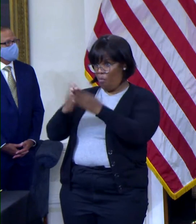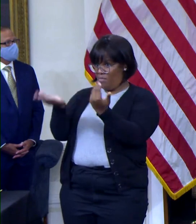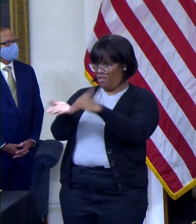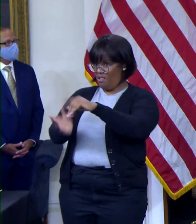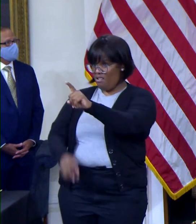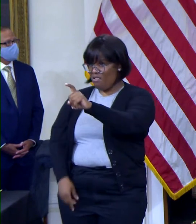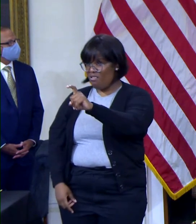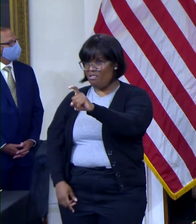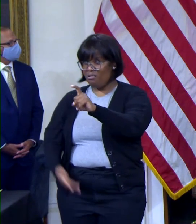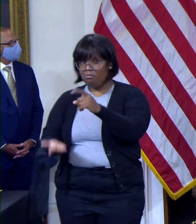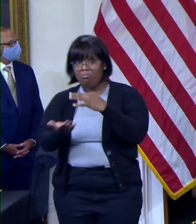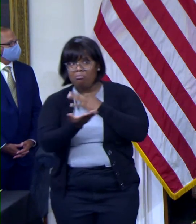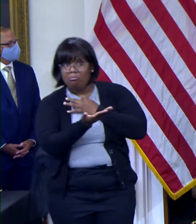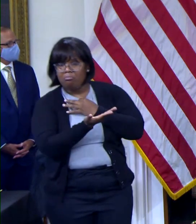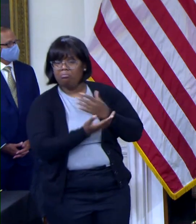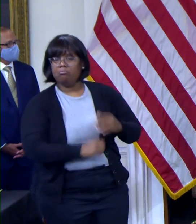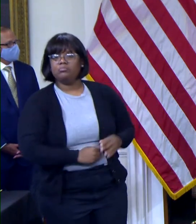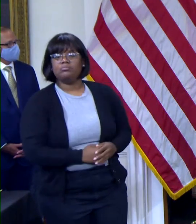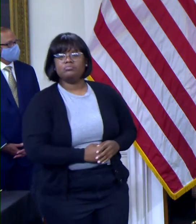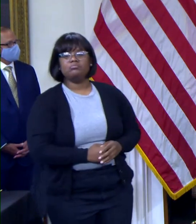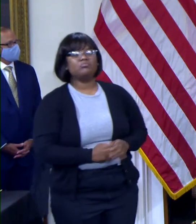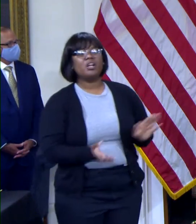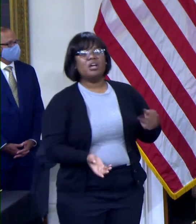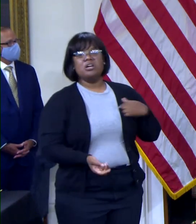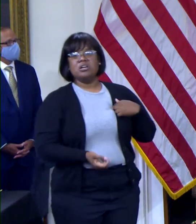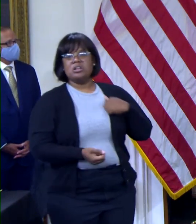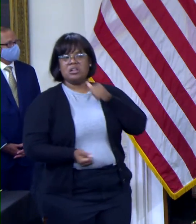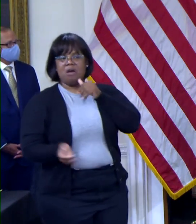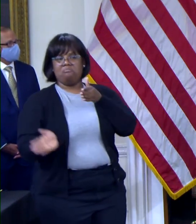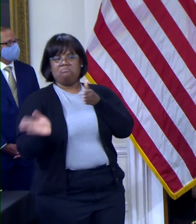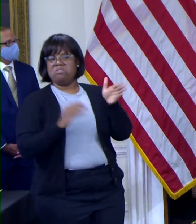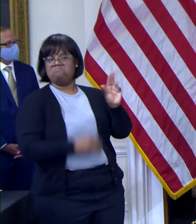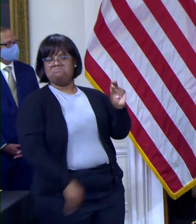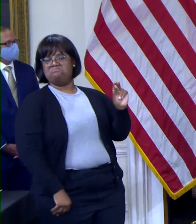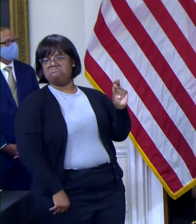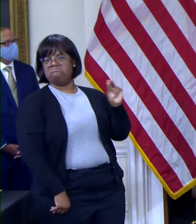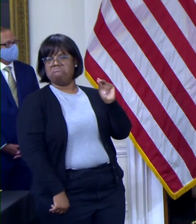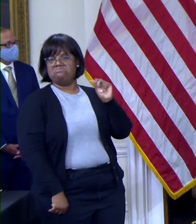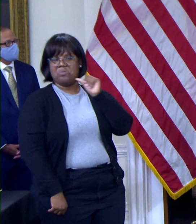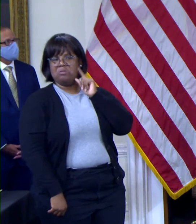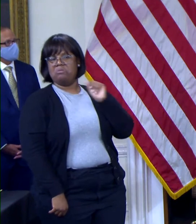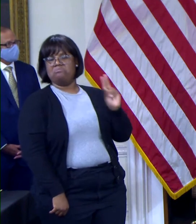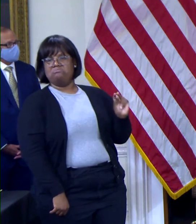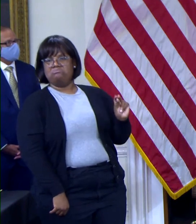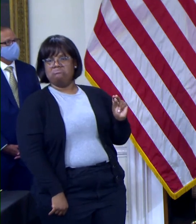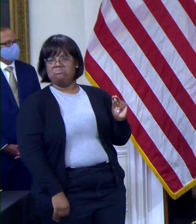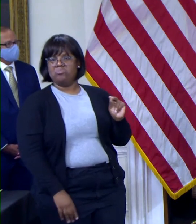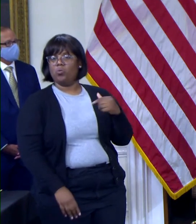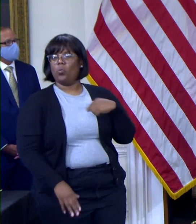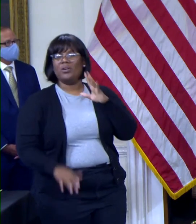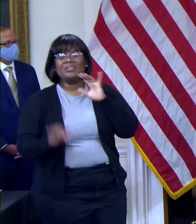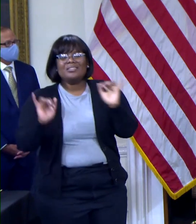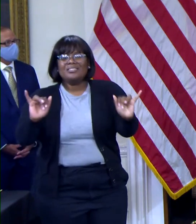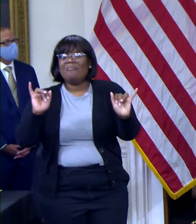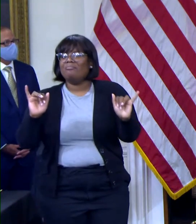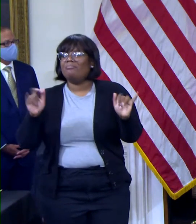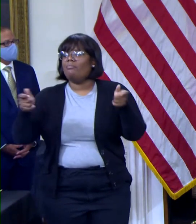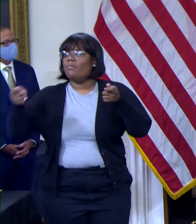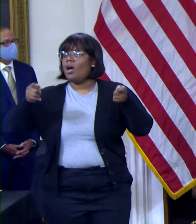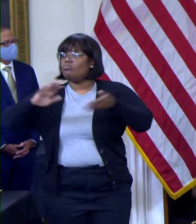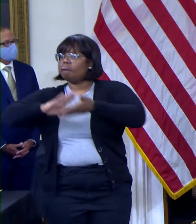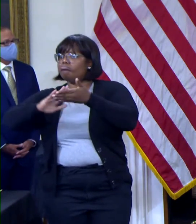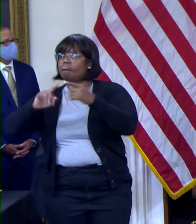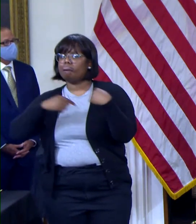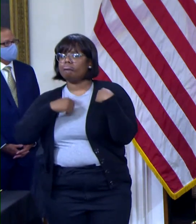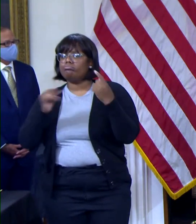So, no, we're not anticipating having to open the mass vax sites, because this is going to be an ongoing response like we do every year, where we have to do flu